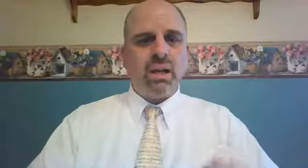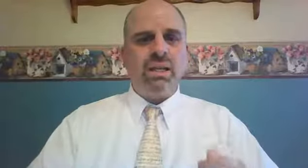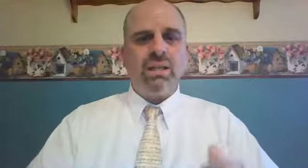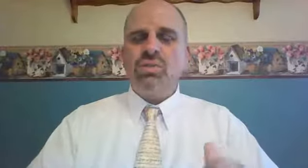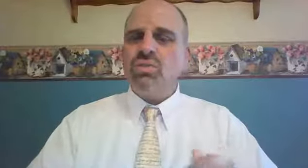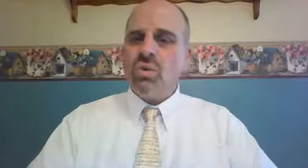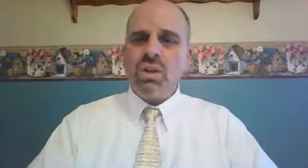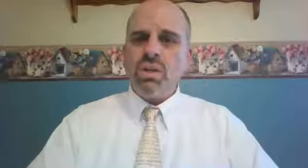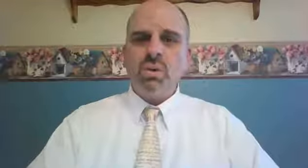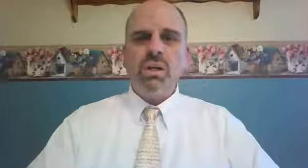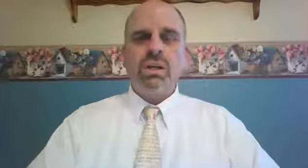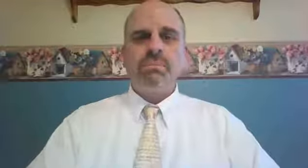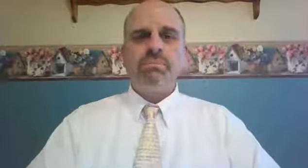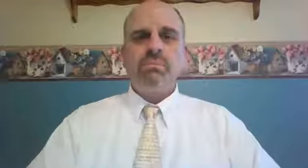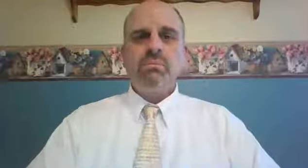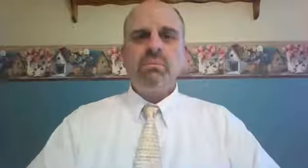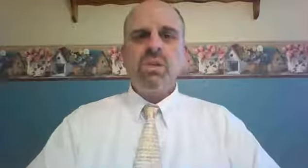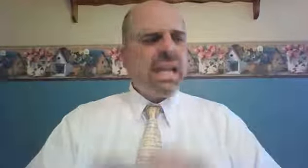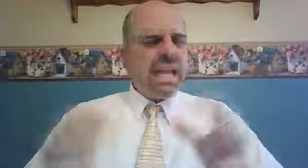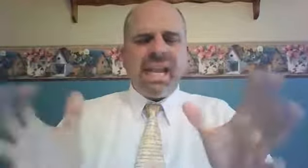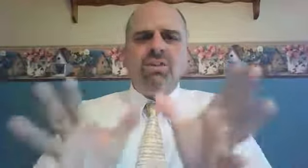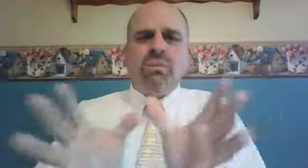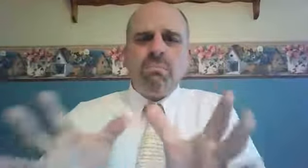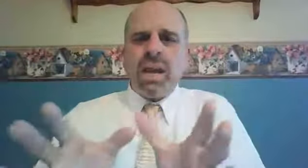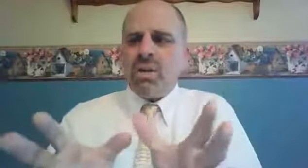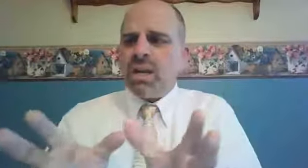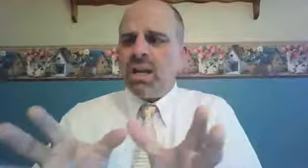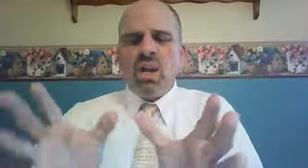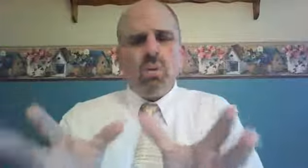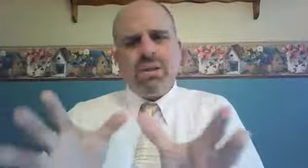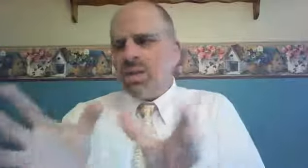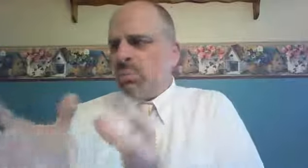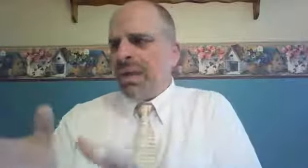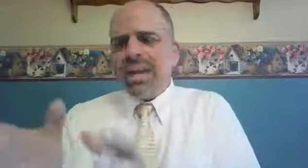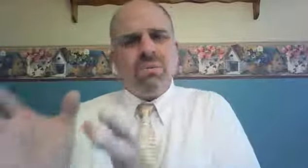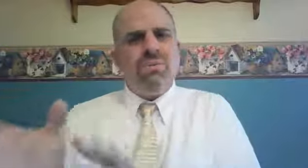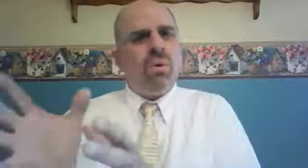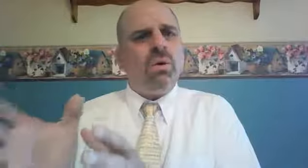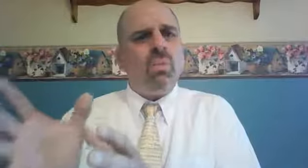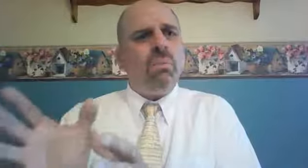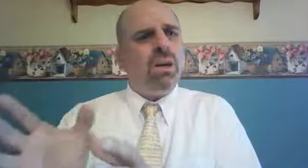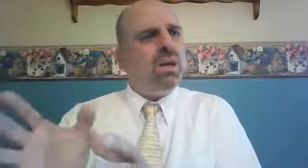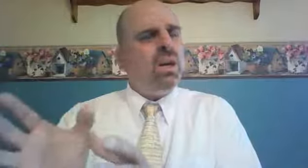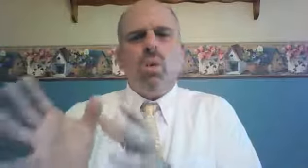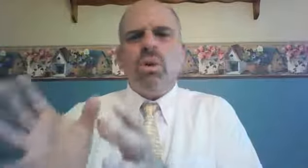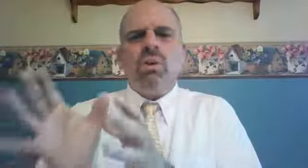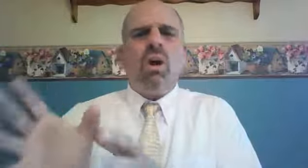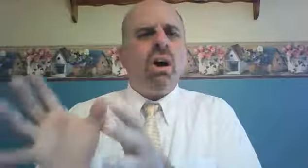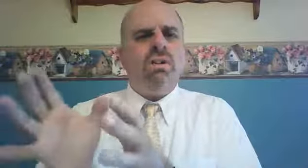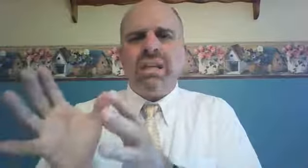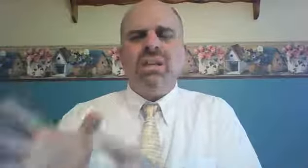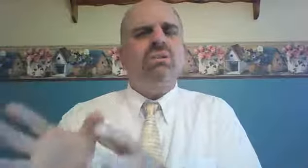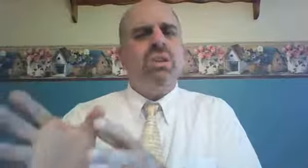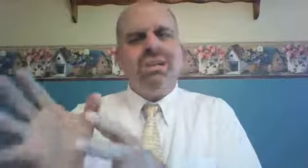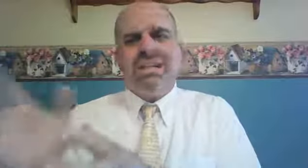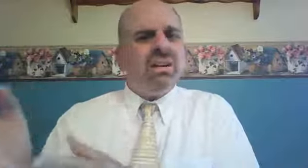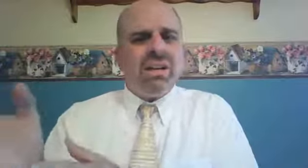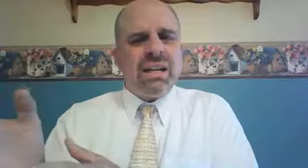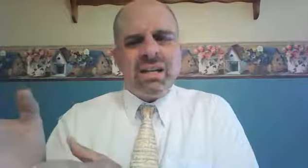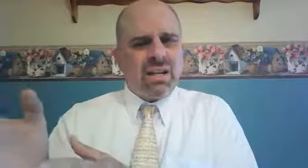quickly destroy you. Intermarrying with these pagan foreign women would cost Israel dearly in